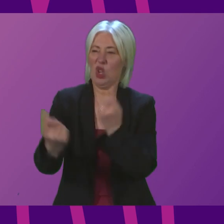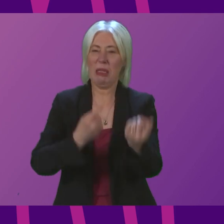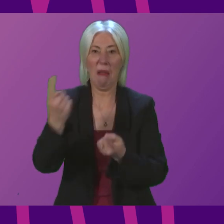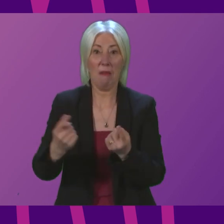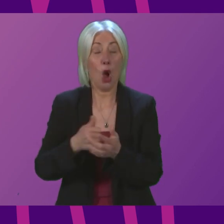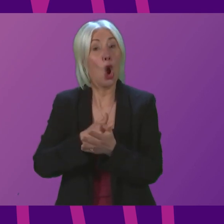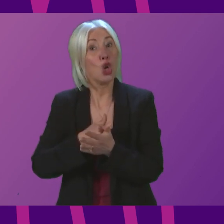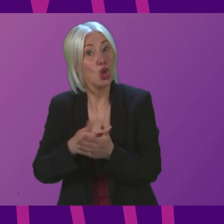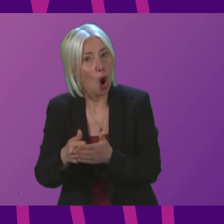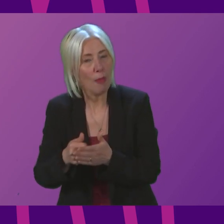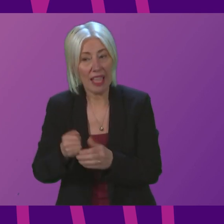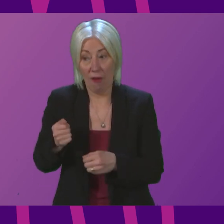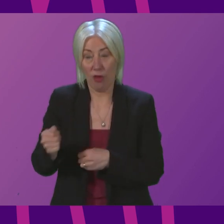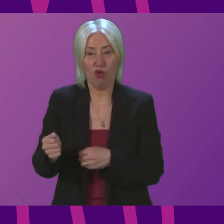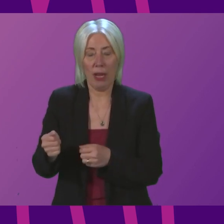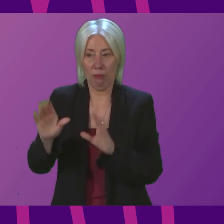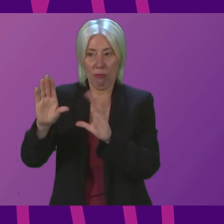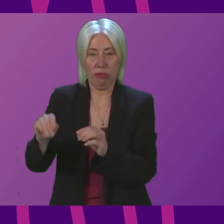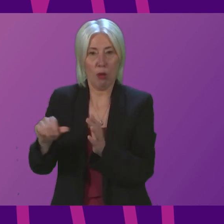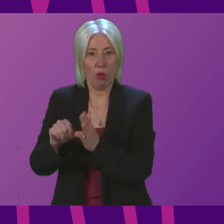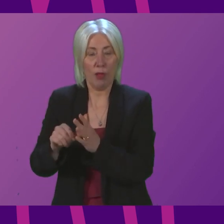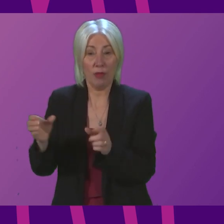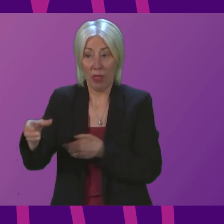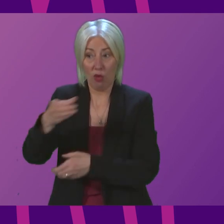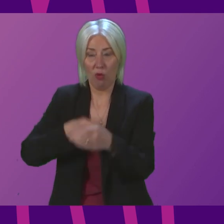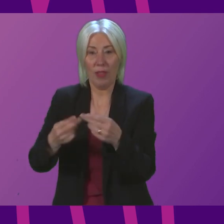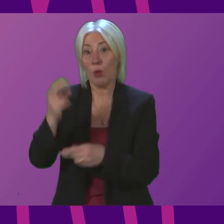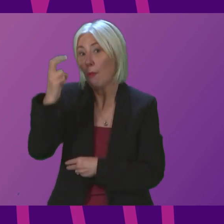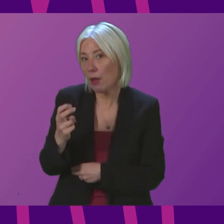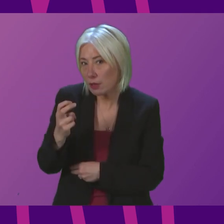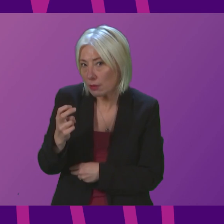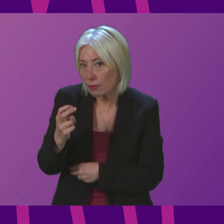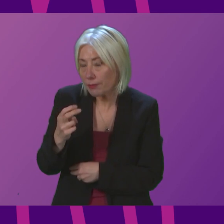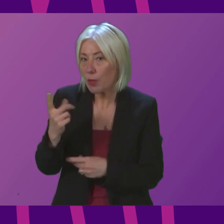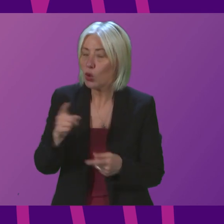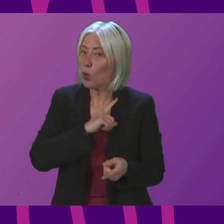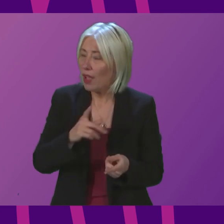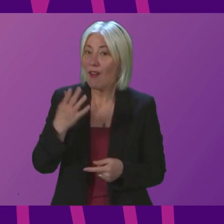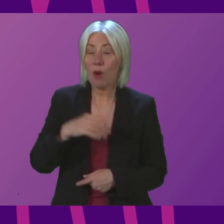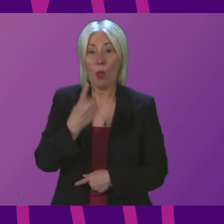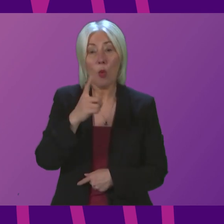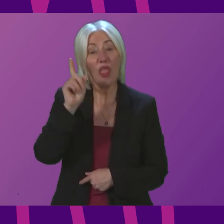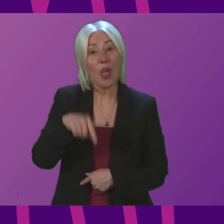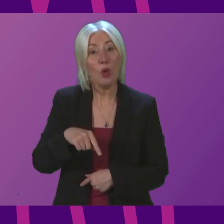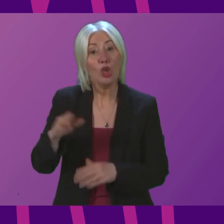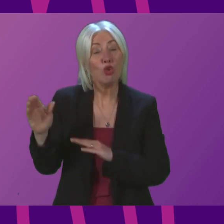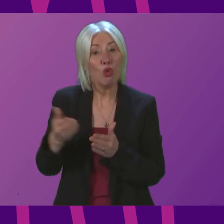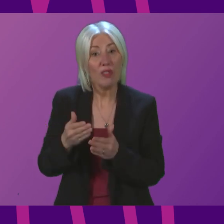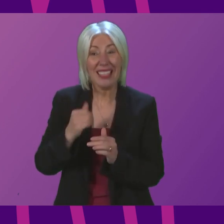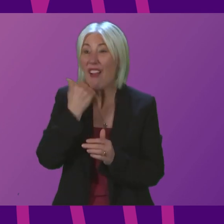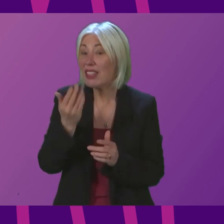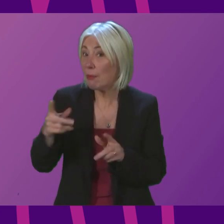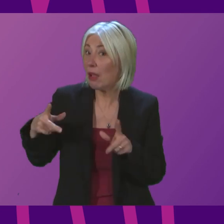services a replacement bus service is provided so can the Deputy First Minister tell us of the 1,000 services cut a day